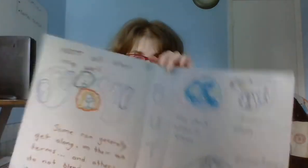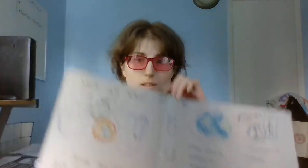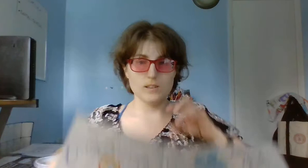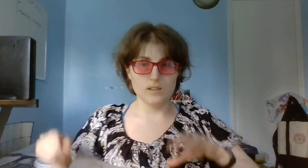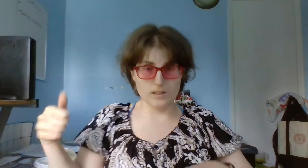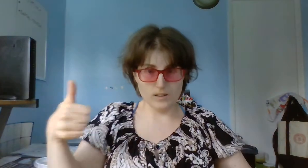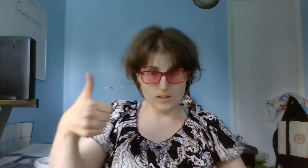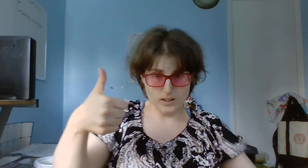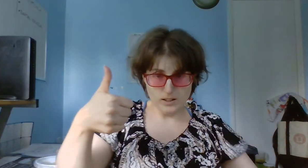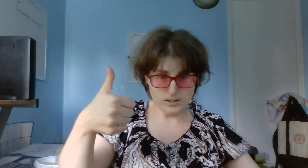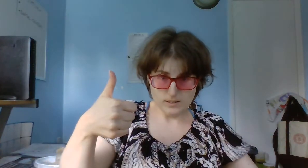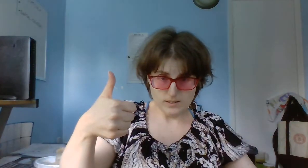Okay?